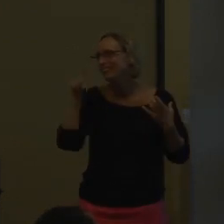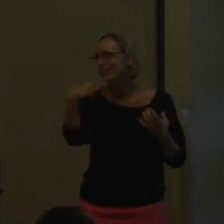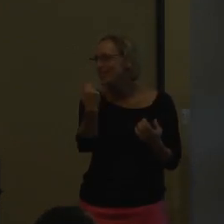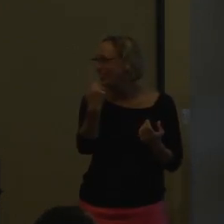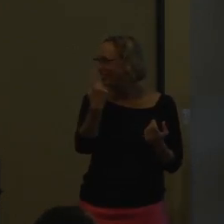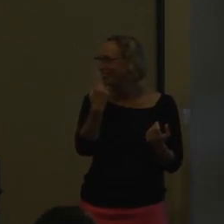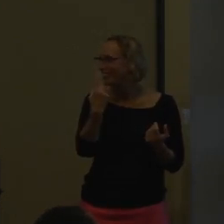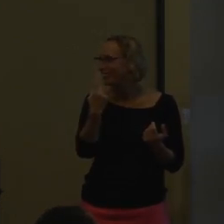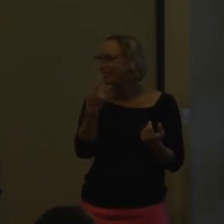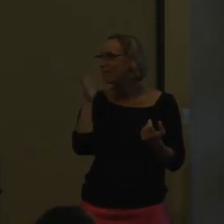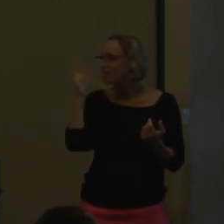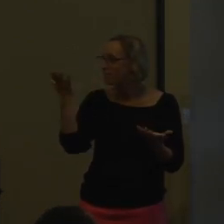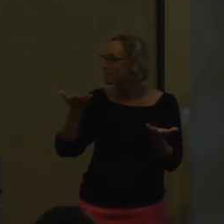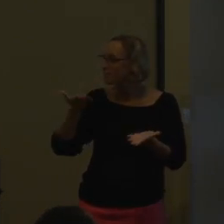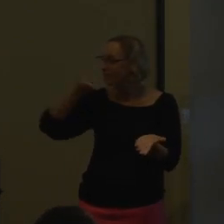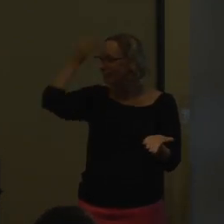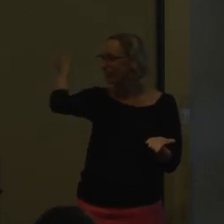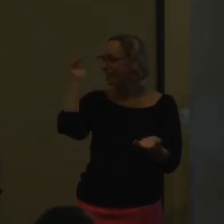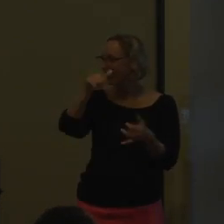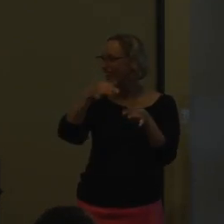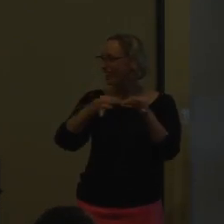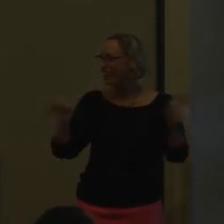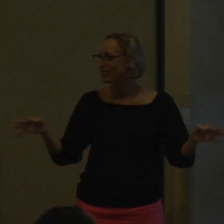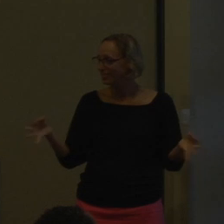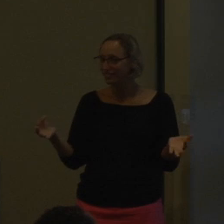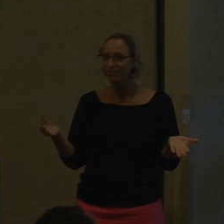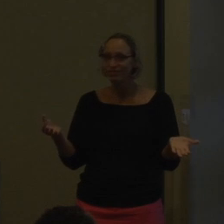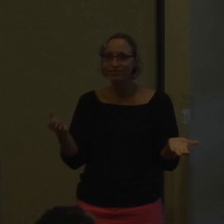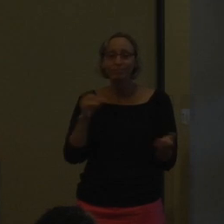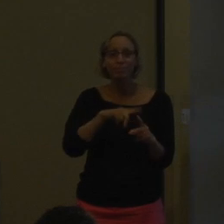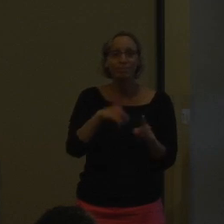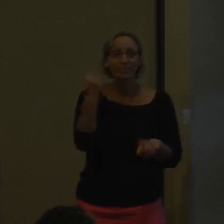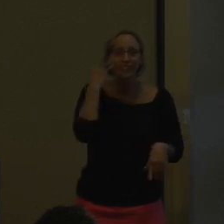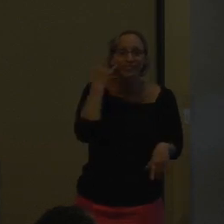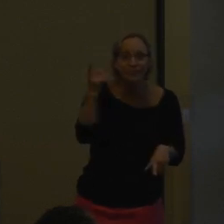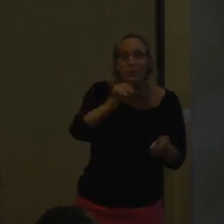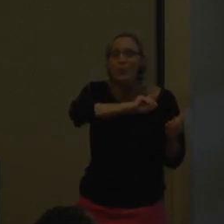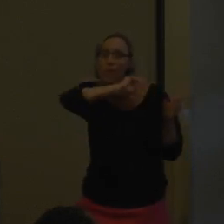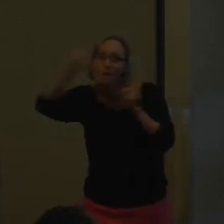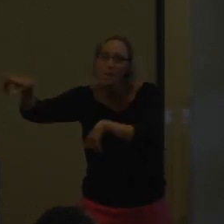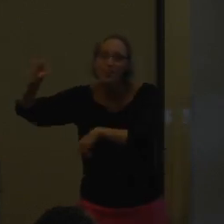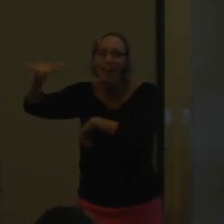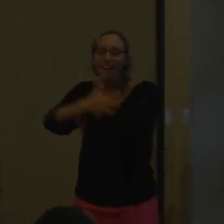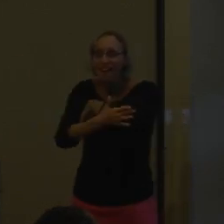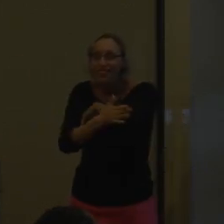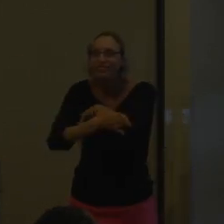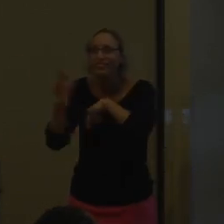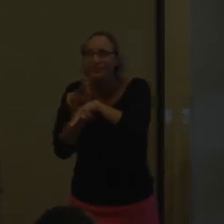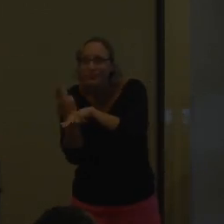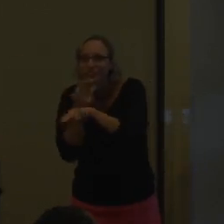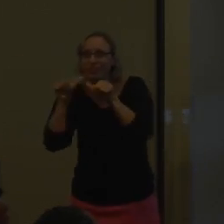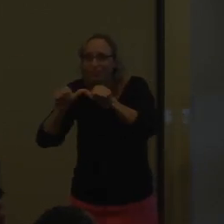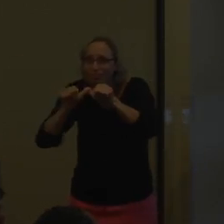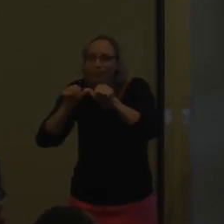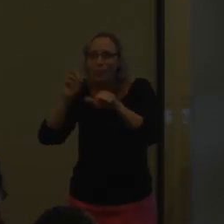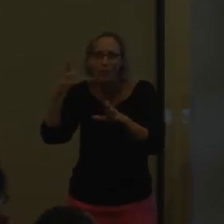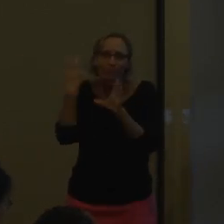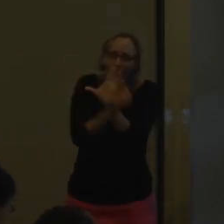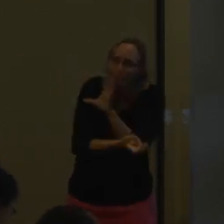second language, then, you know, maybe you'll forget it, you know. If you don't use it, you lose it. Or maybe if you